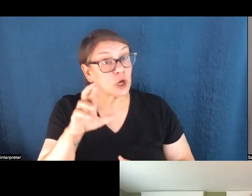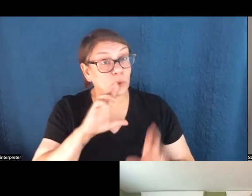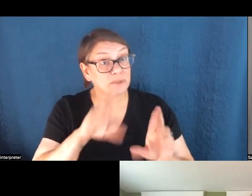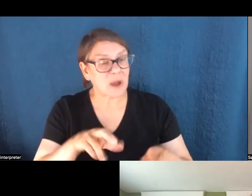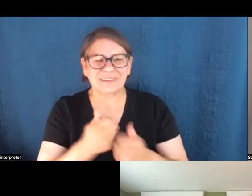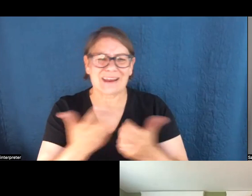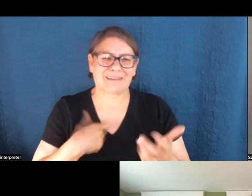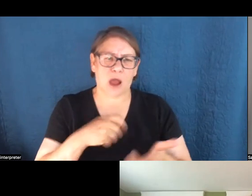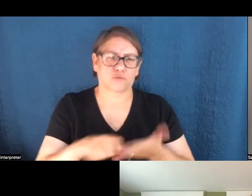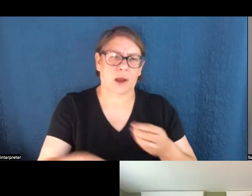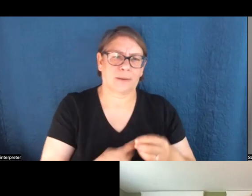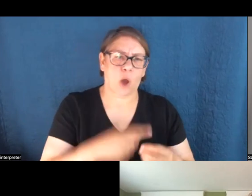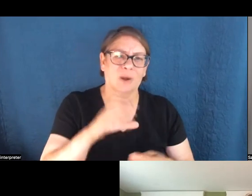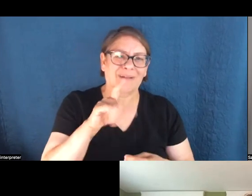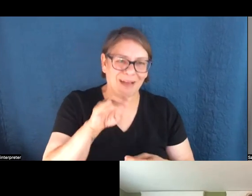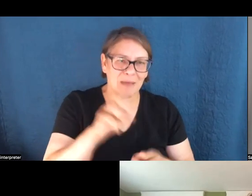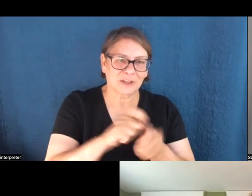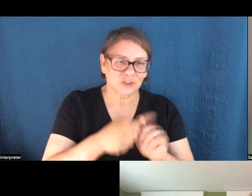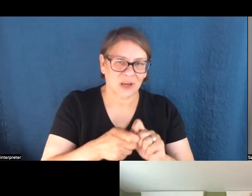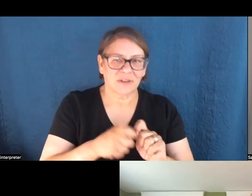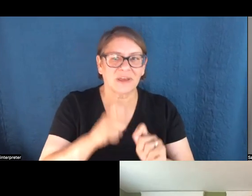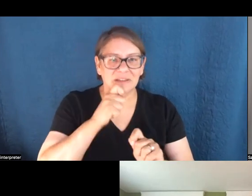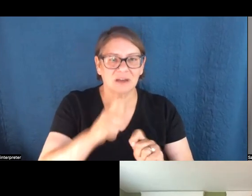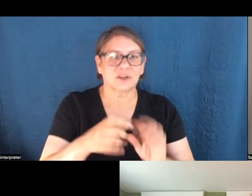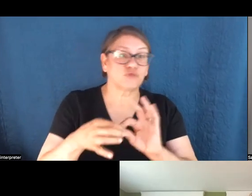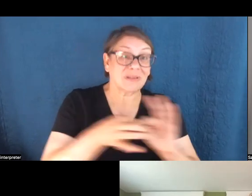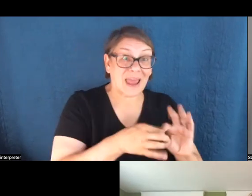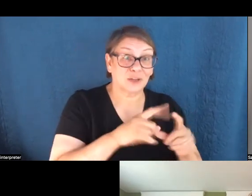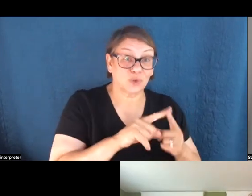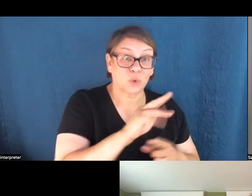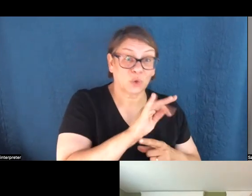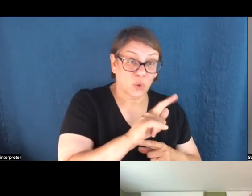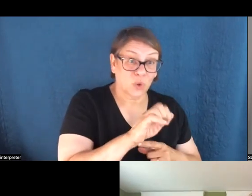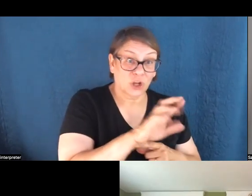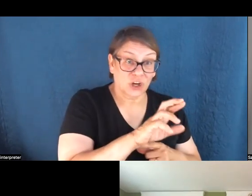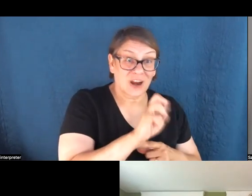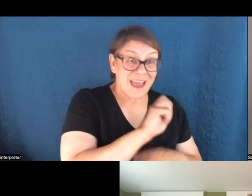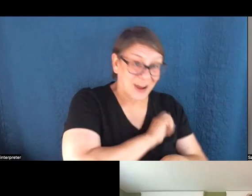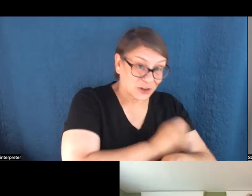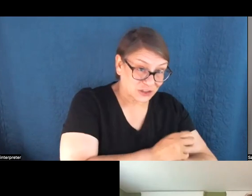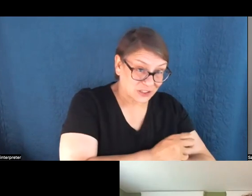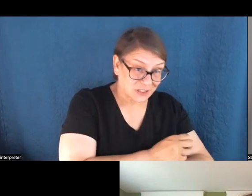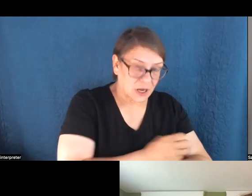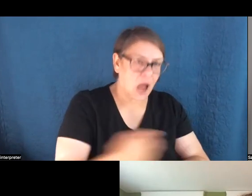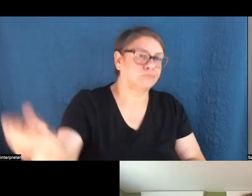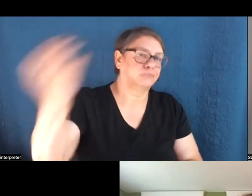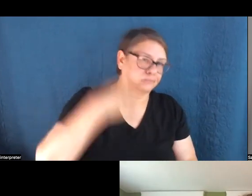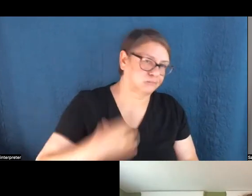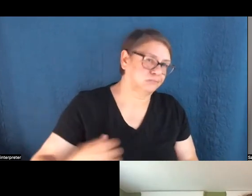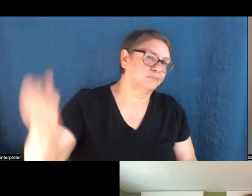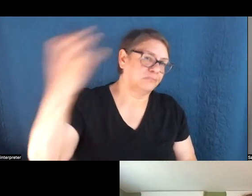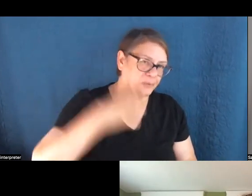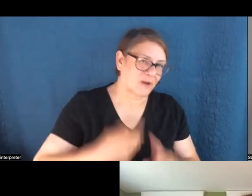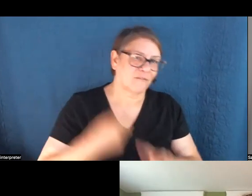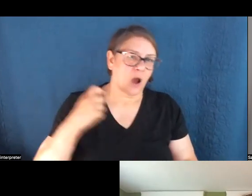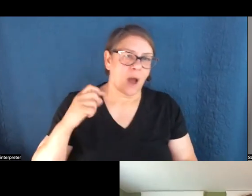climate change and dealing with climate change that isn't explicitly about nuclear energy. I'm kind of inundated with, uh, nuclear bro type responses,